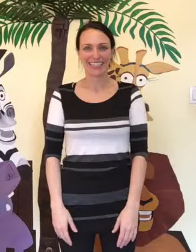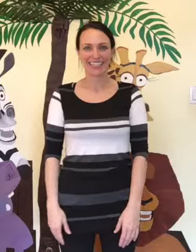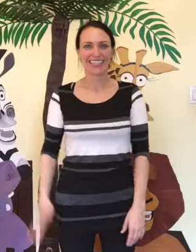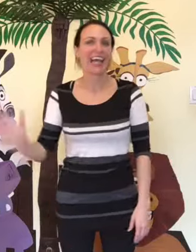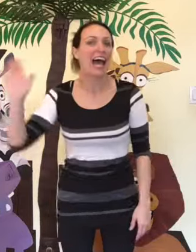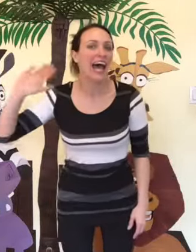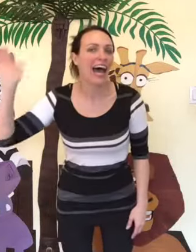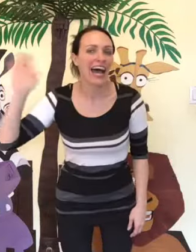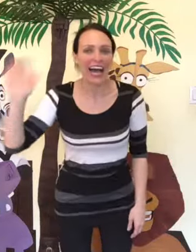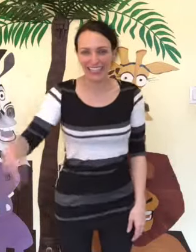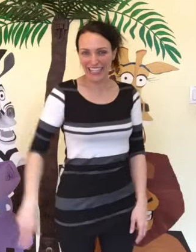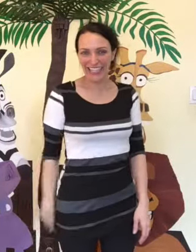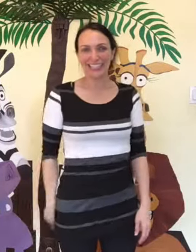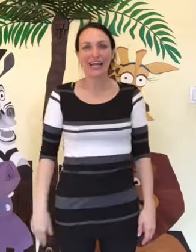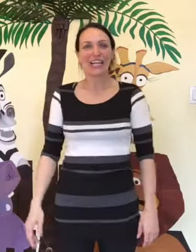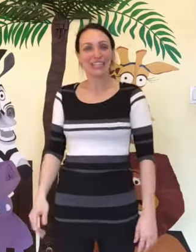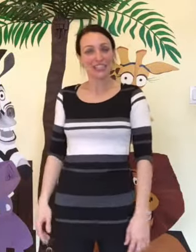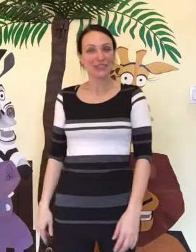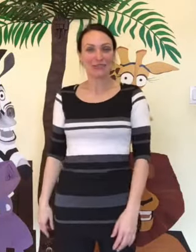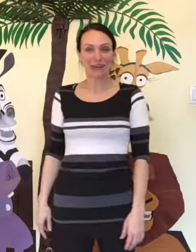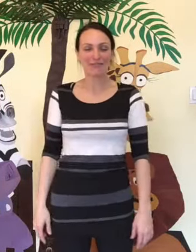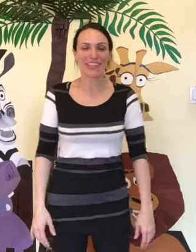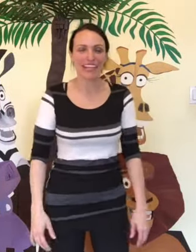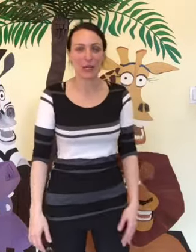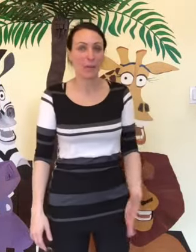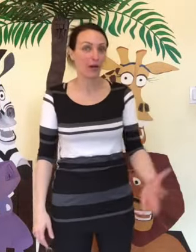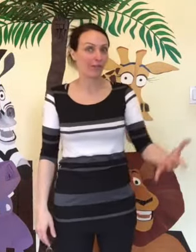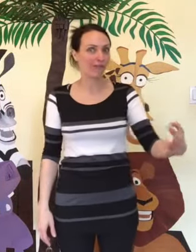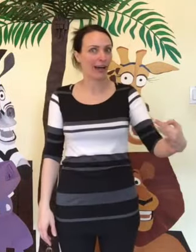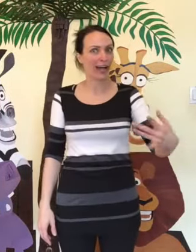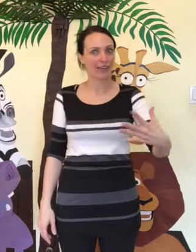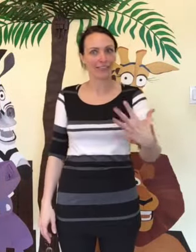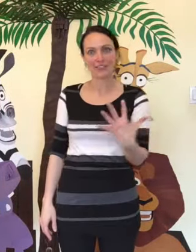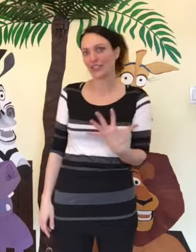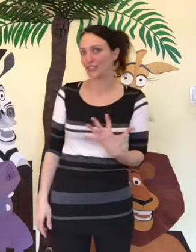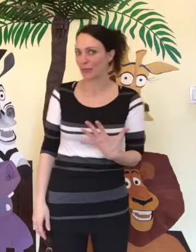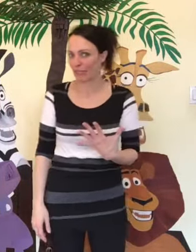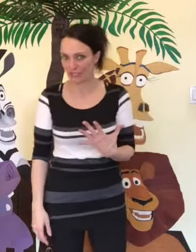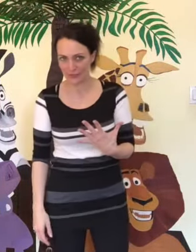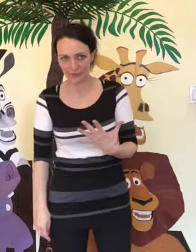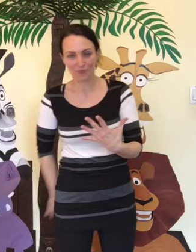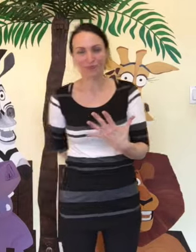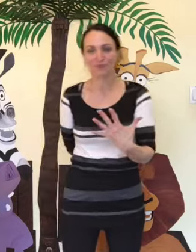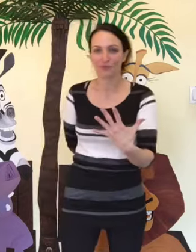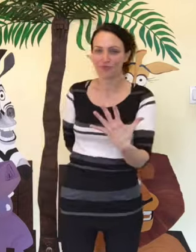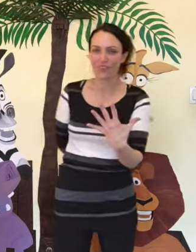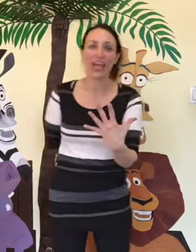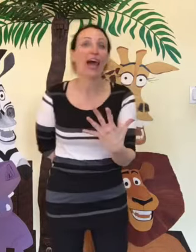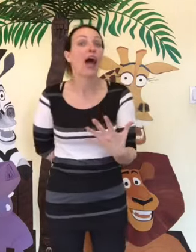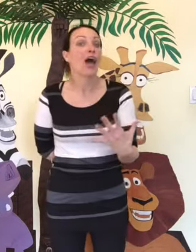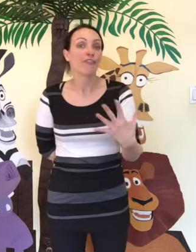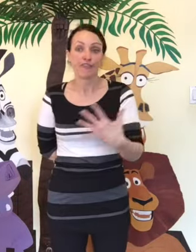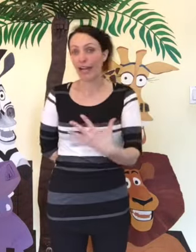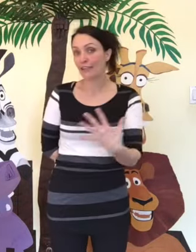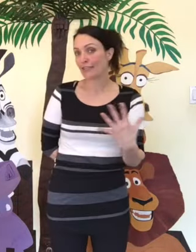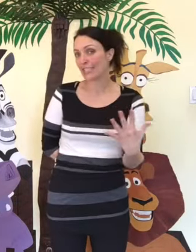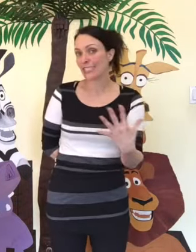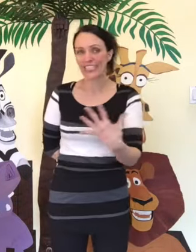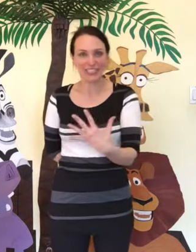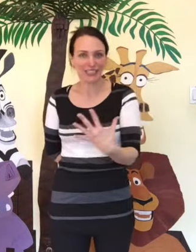Hi there! Let's do a rhyme together about five little Easter bunnies. Five little Easter